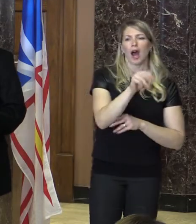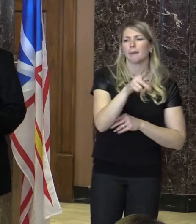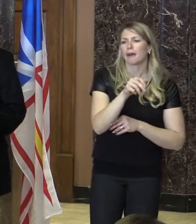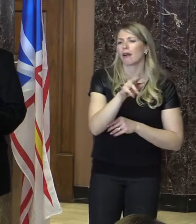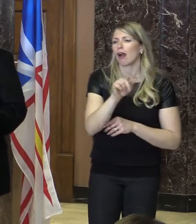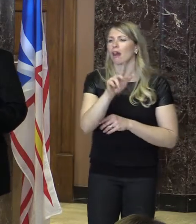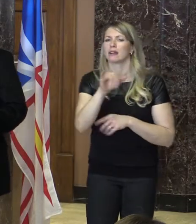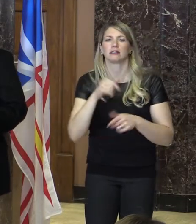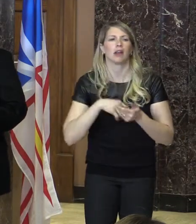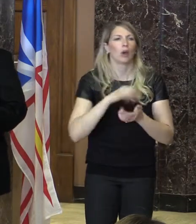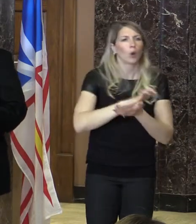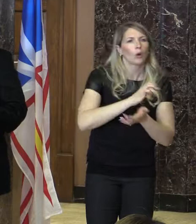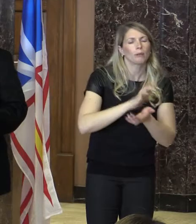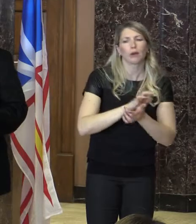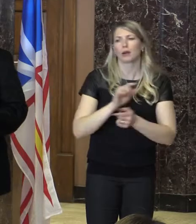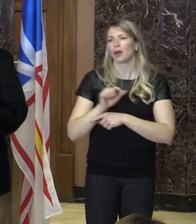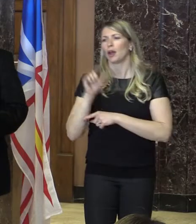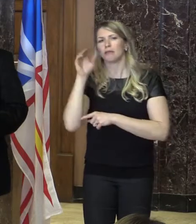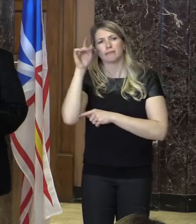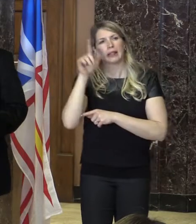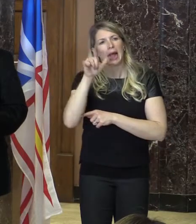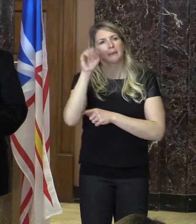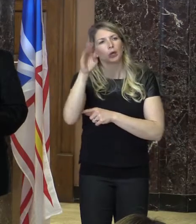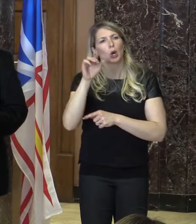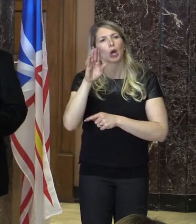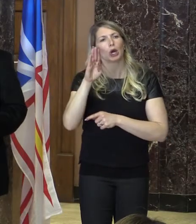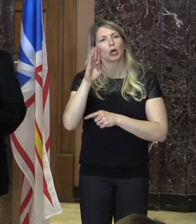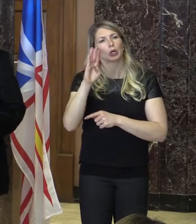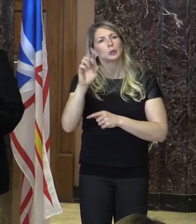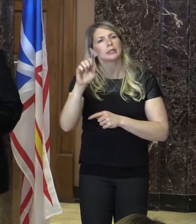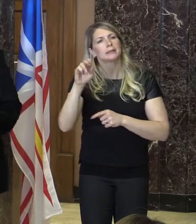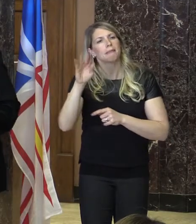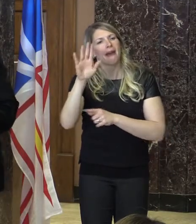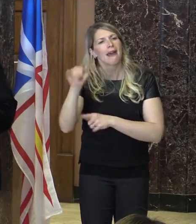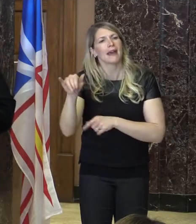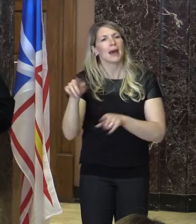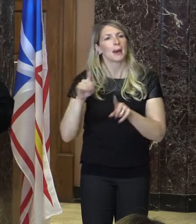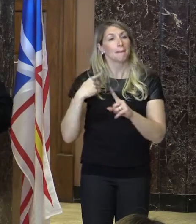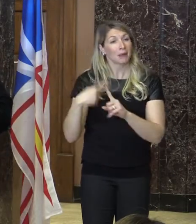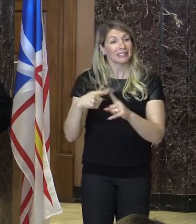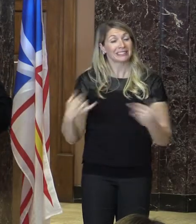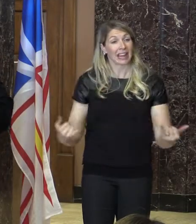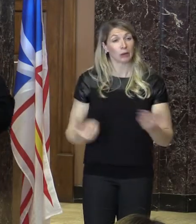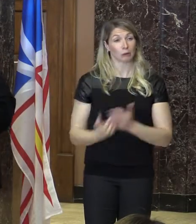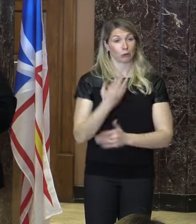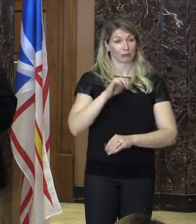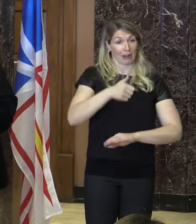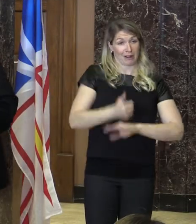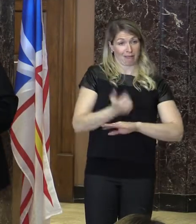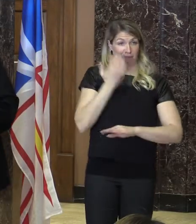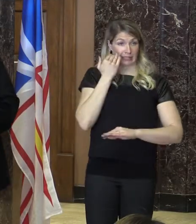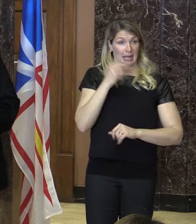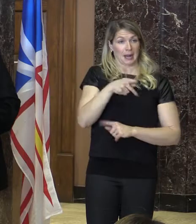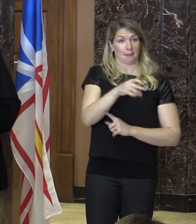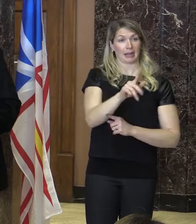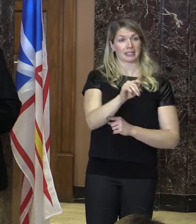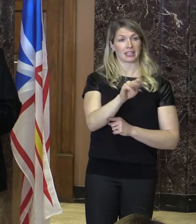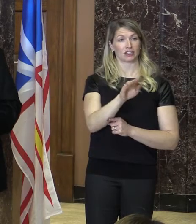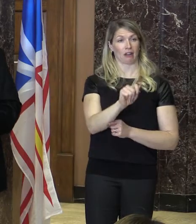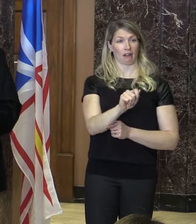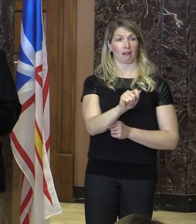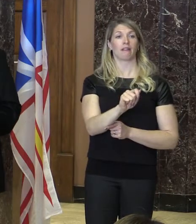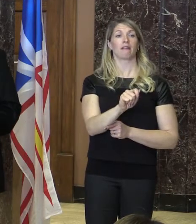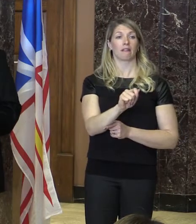Corner Brook to Goose Bay. And we now have new clubs in Placentia and recently Labrador West. That's a 47%